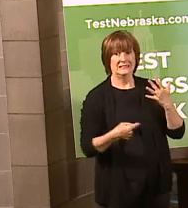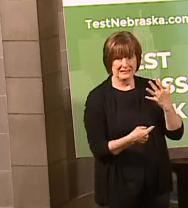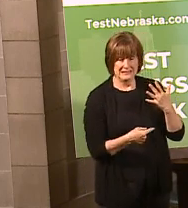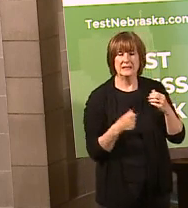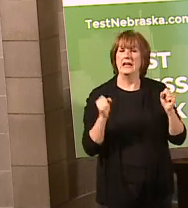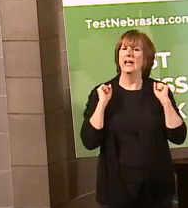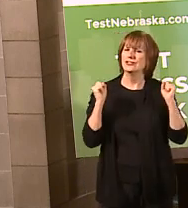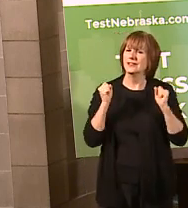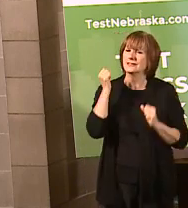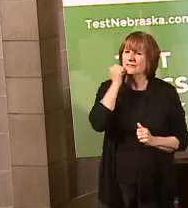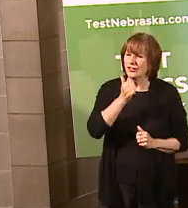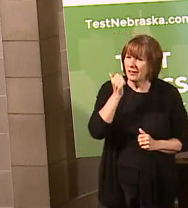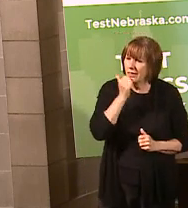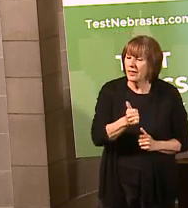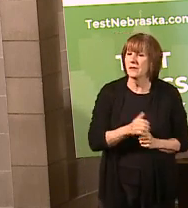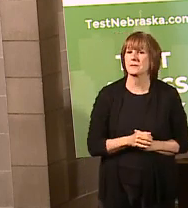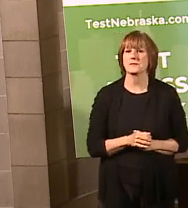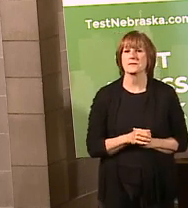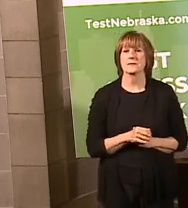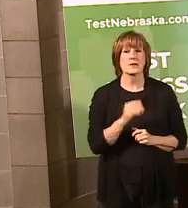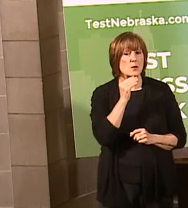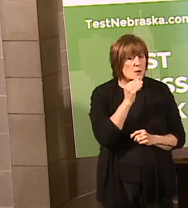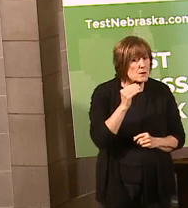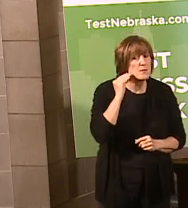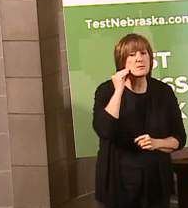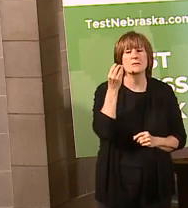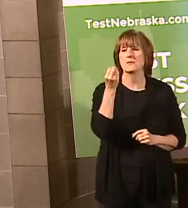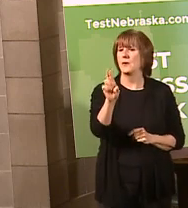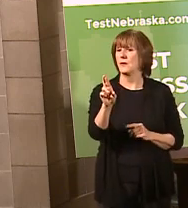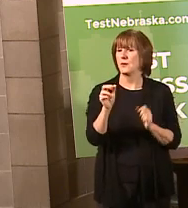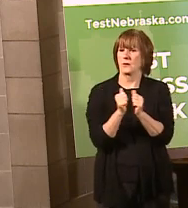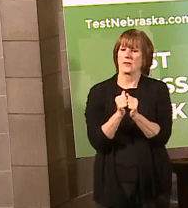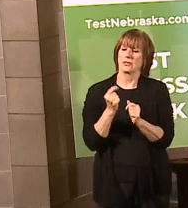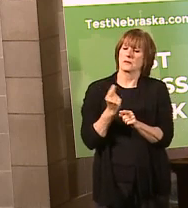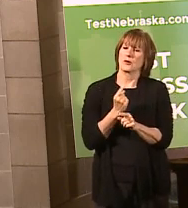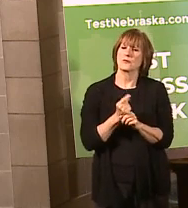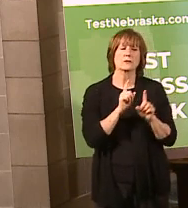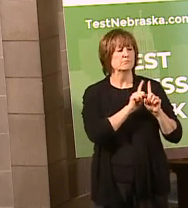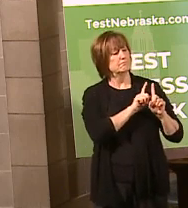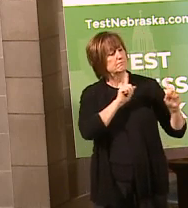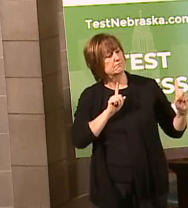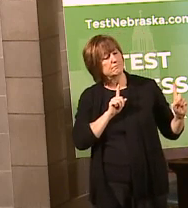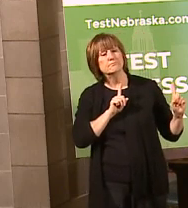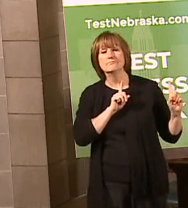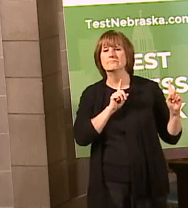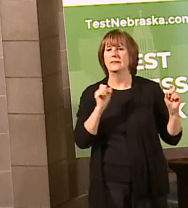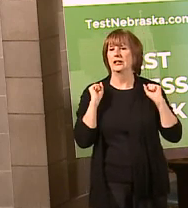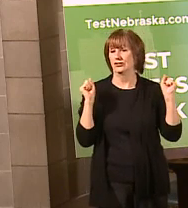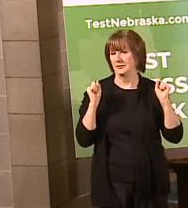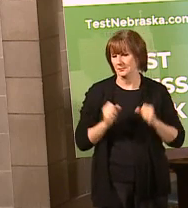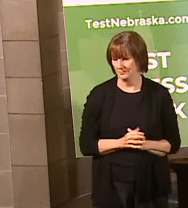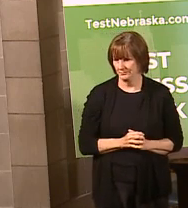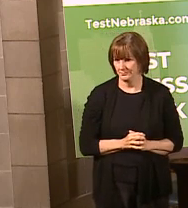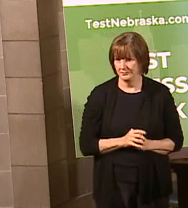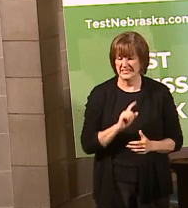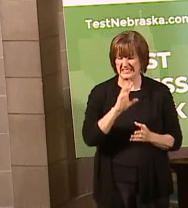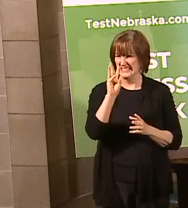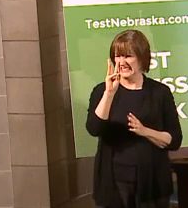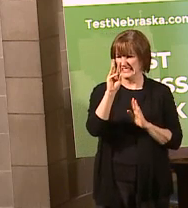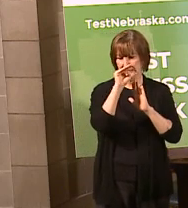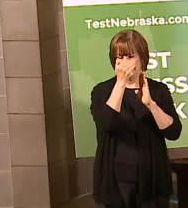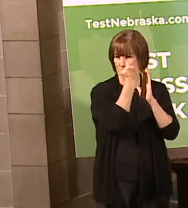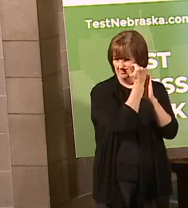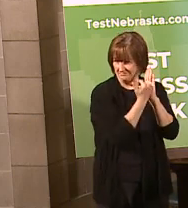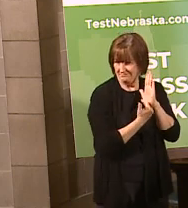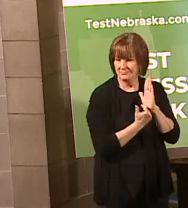exercise daily. Exercise at home or with an appropriate socially distanced type exercise. So those are our six rules